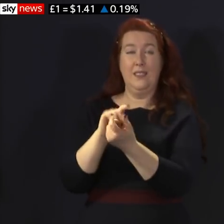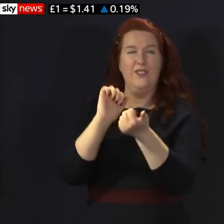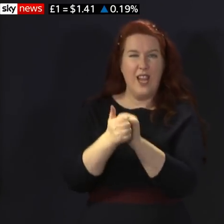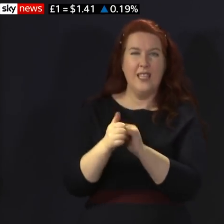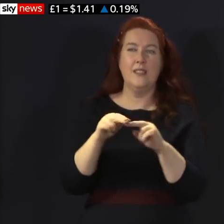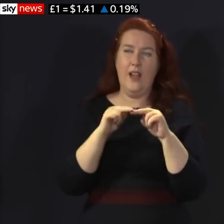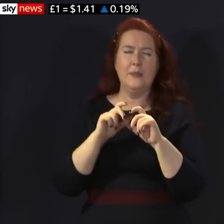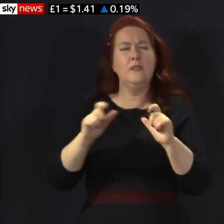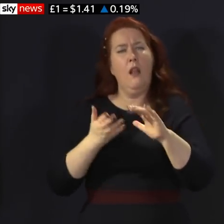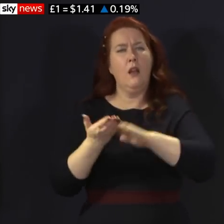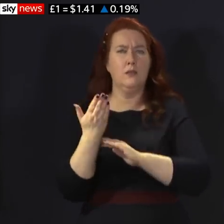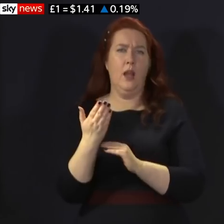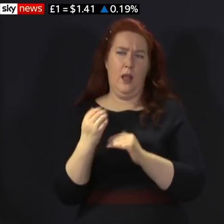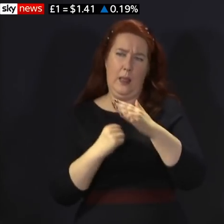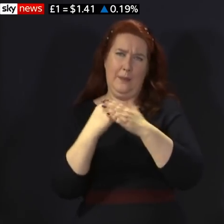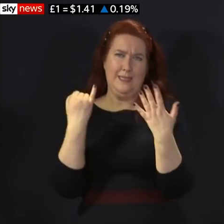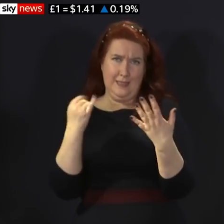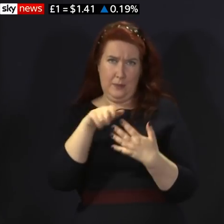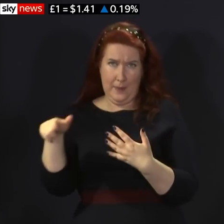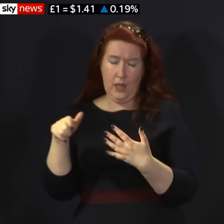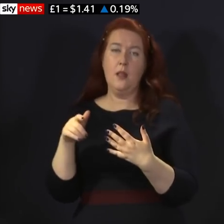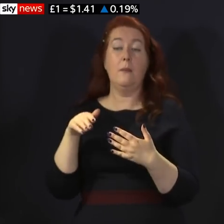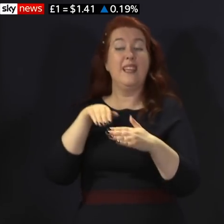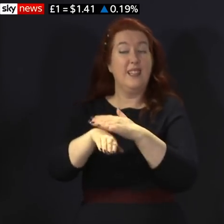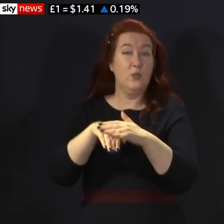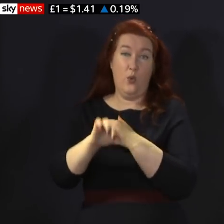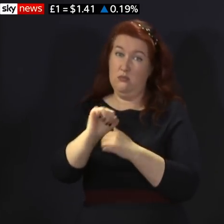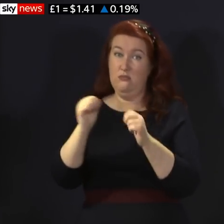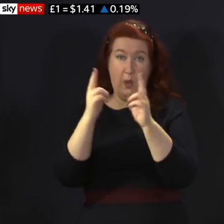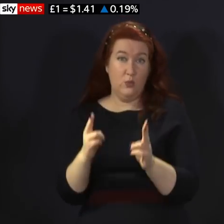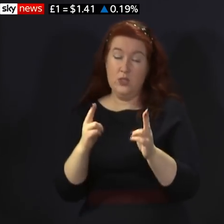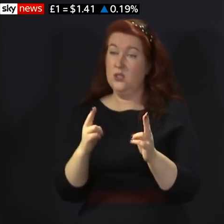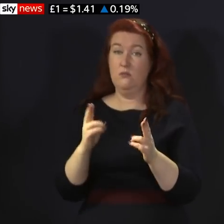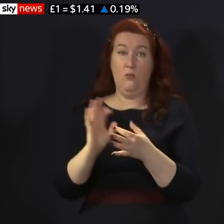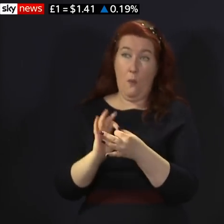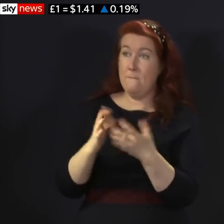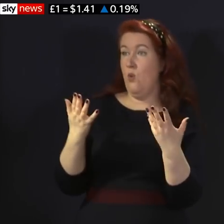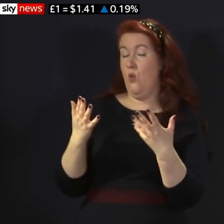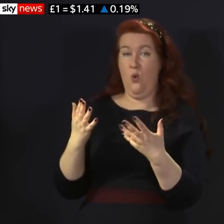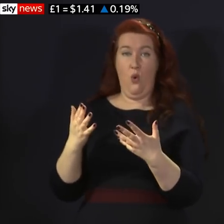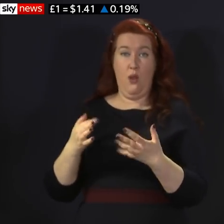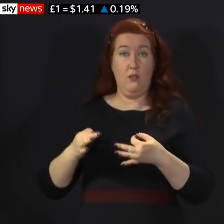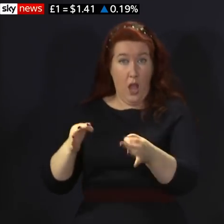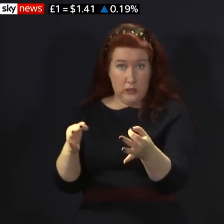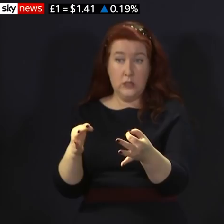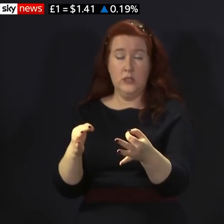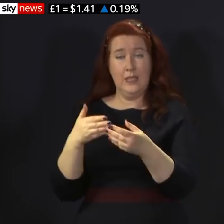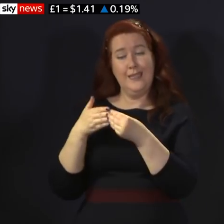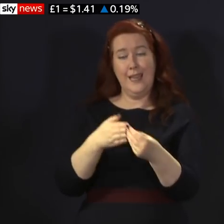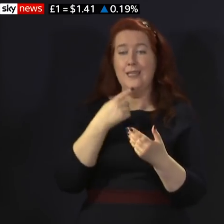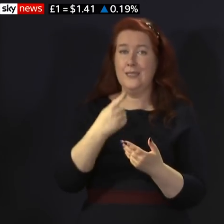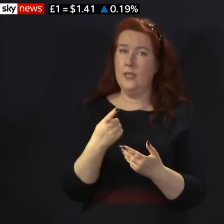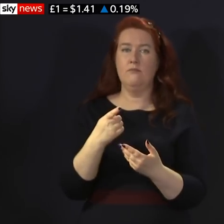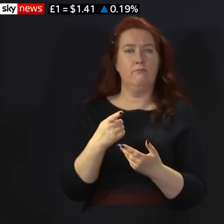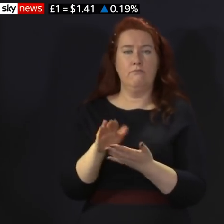permitted limits, of course, either indoors in a private dwelling, a house, or in your garden, our guidance will say that it is no